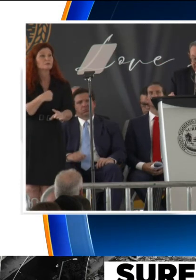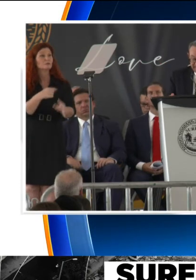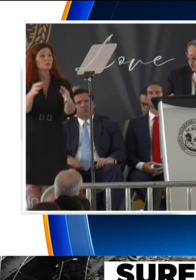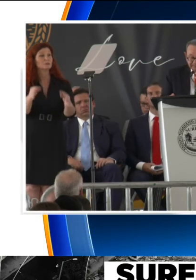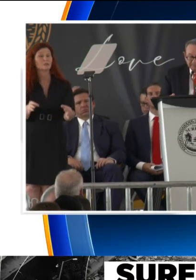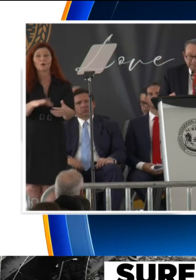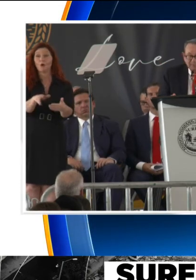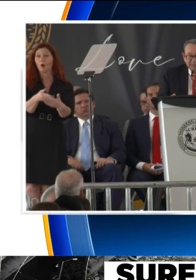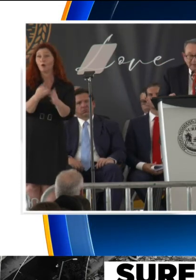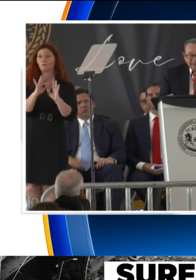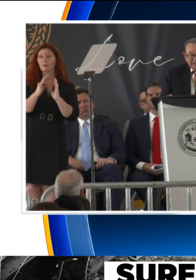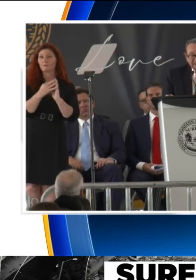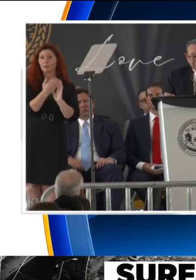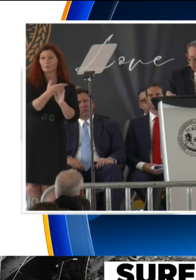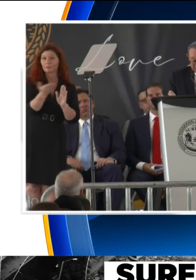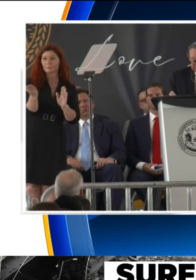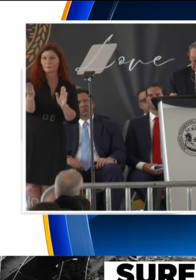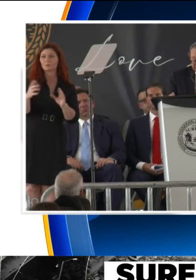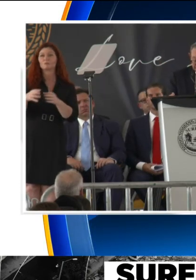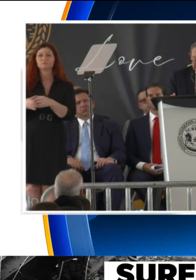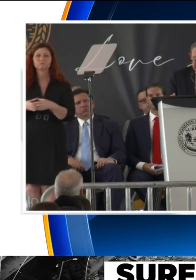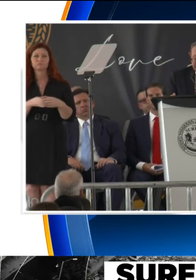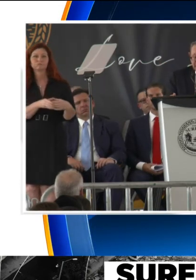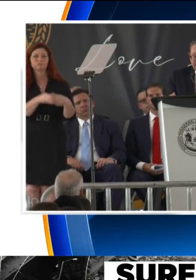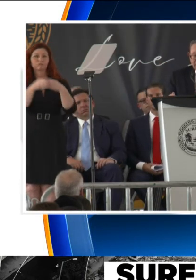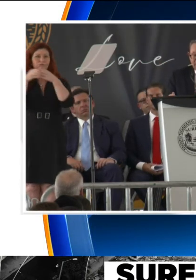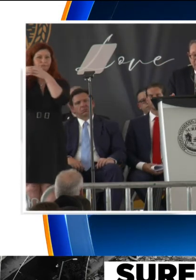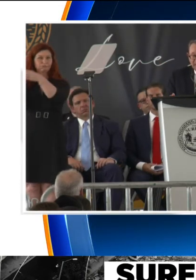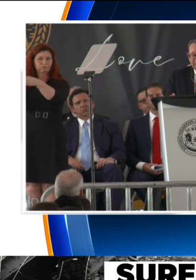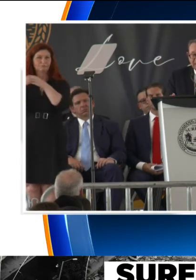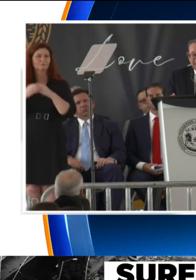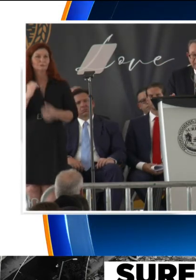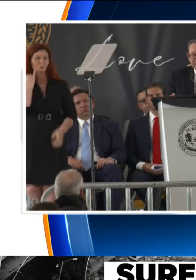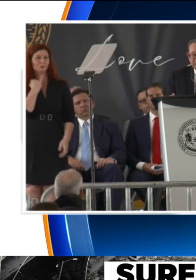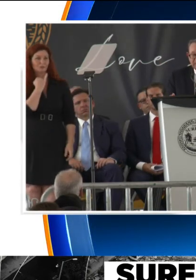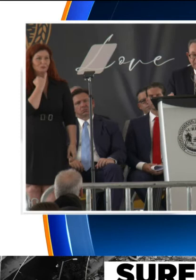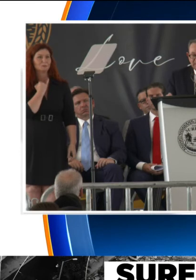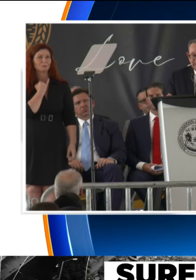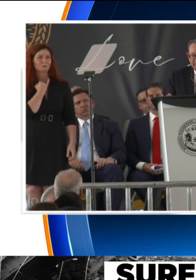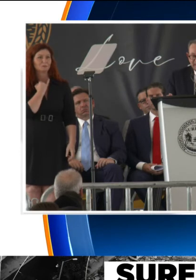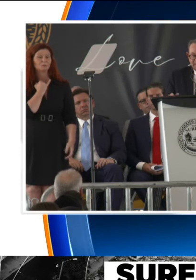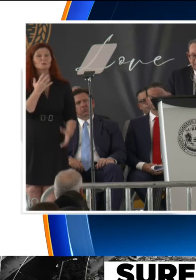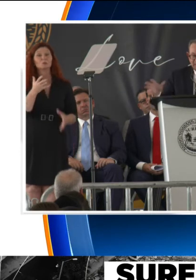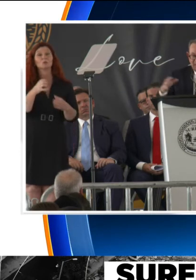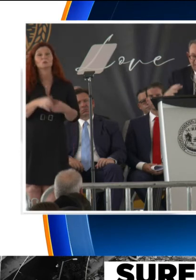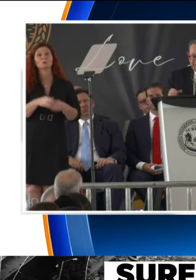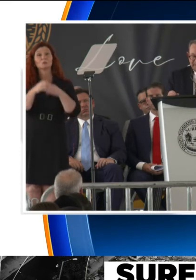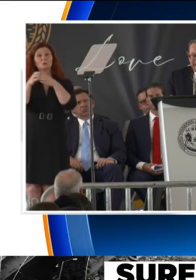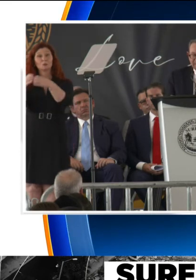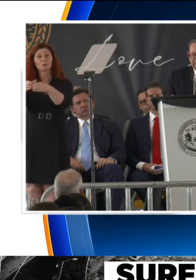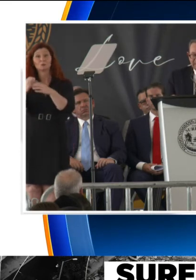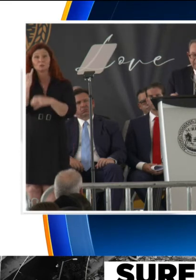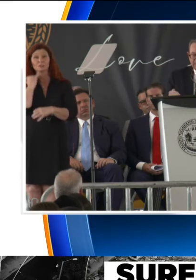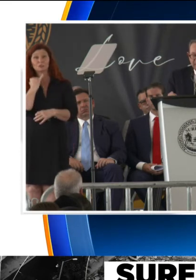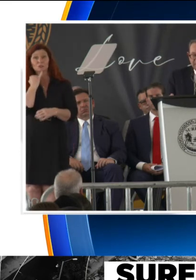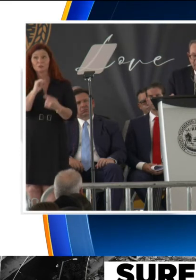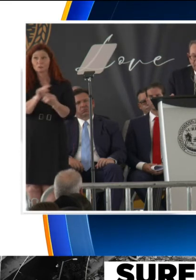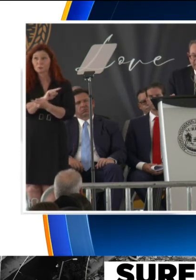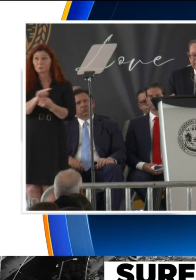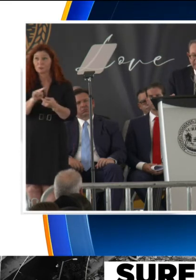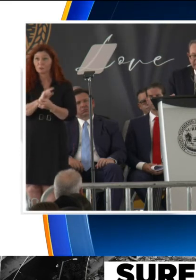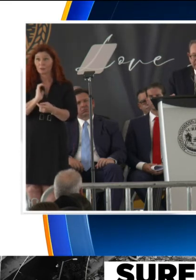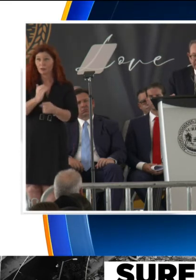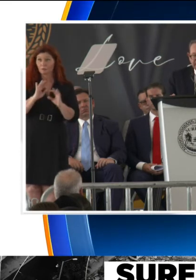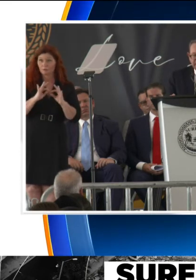family, we went to Israel. We wanted to go to Israel to meet with our family, but more